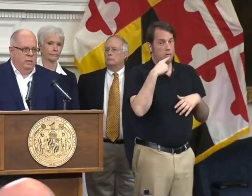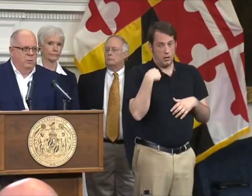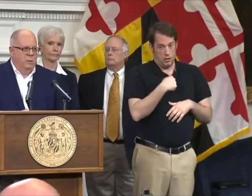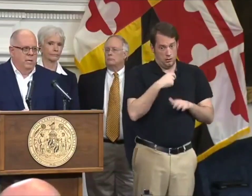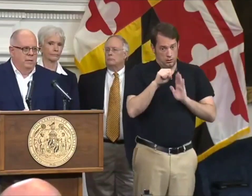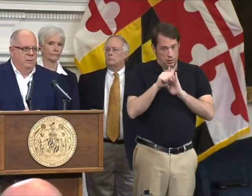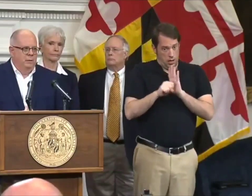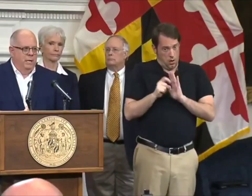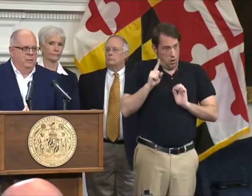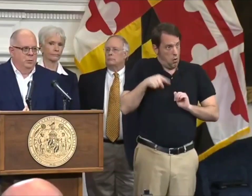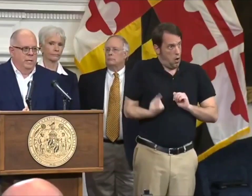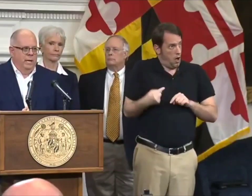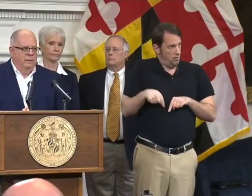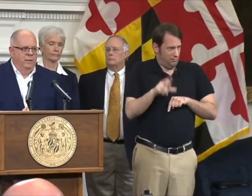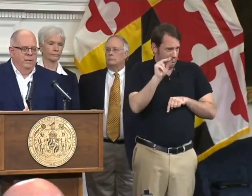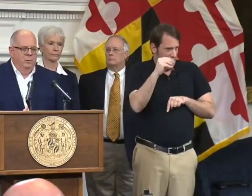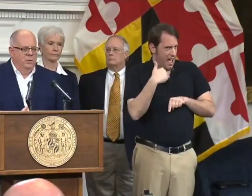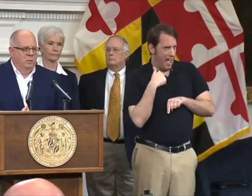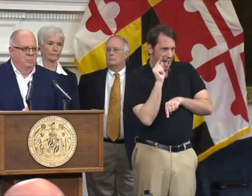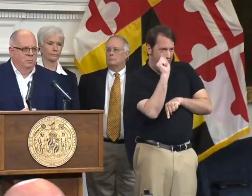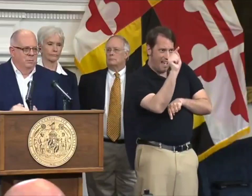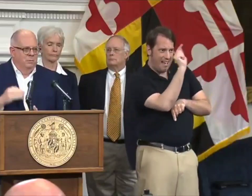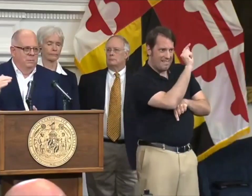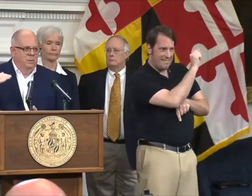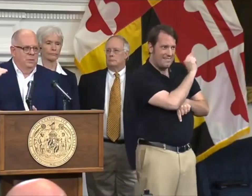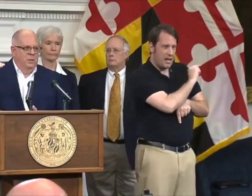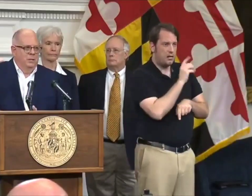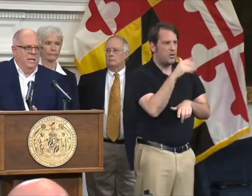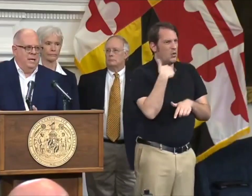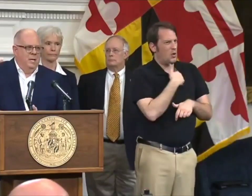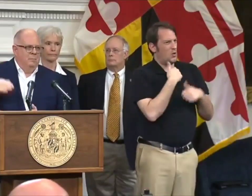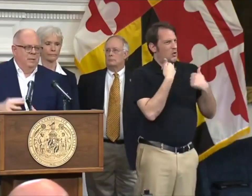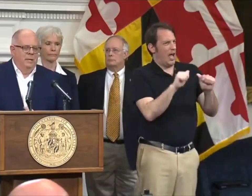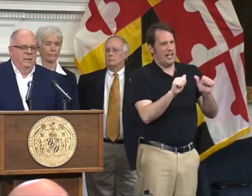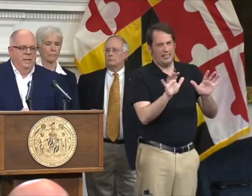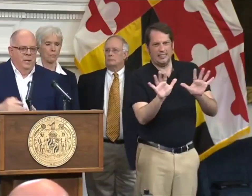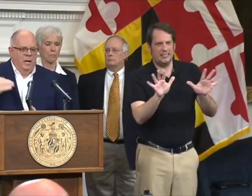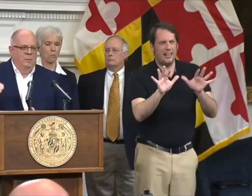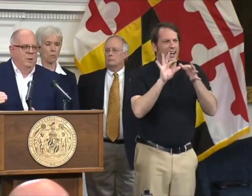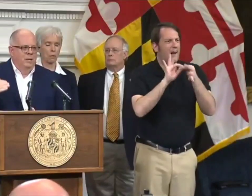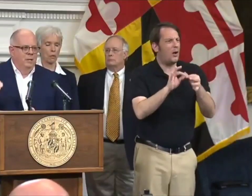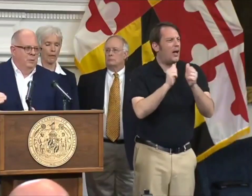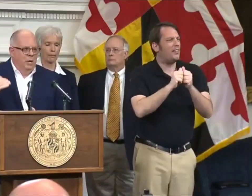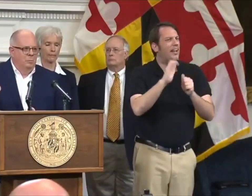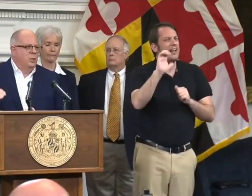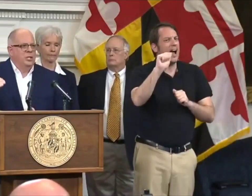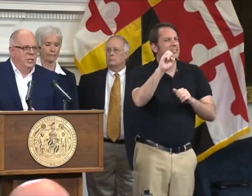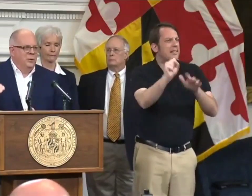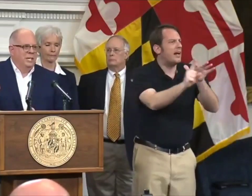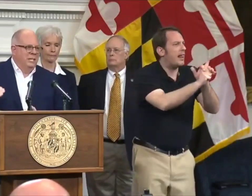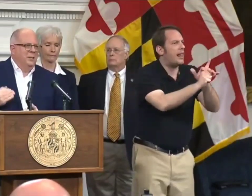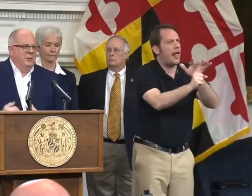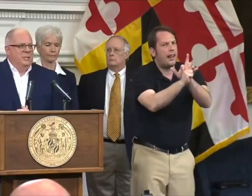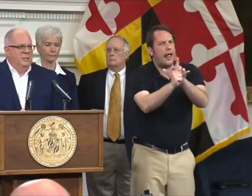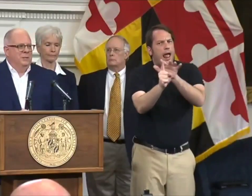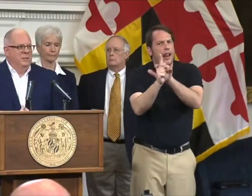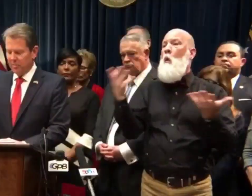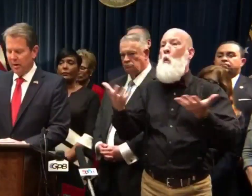today I ain't think about you right now, cause I'm feeling myself today With the phone and lock the lock, now I'm feeling myself today What you do